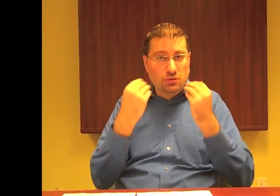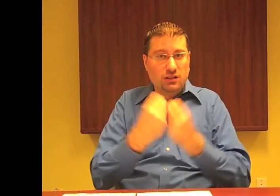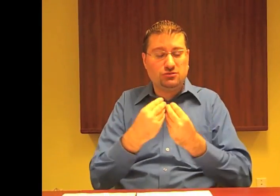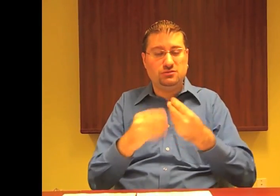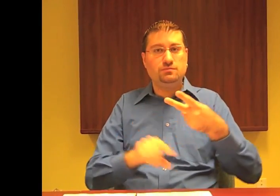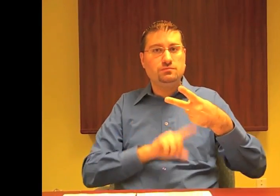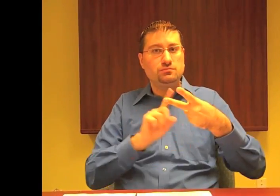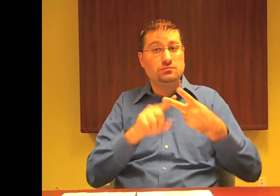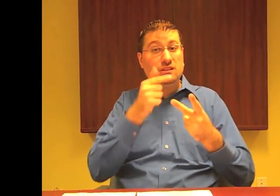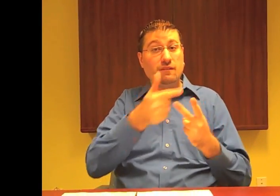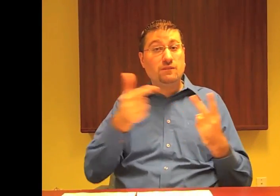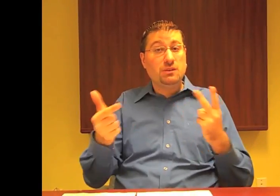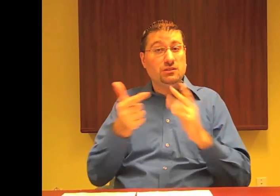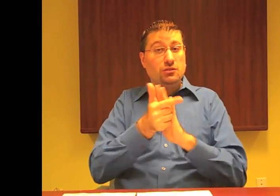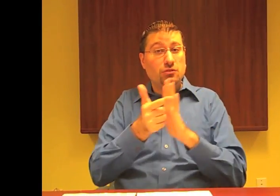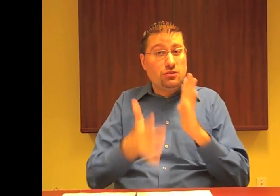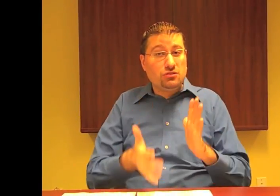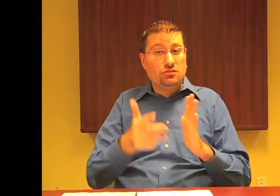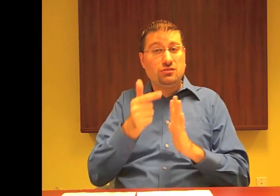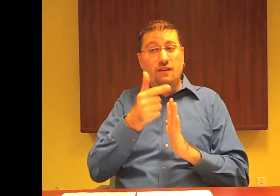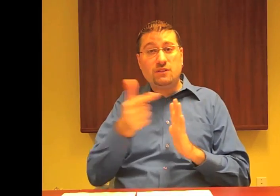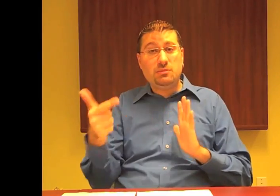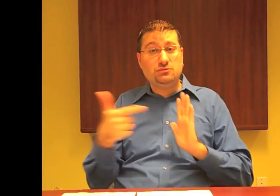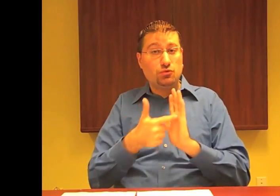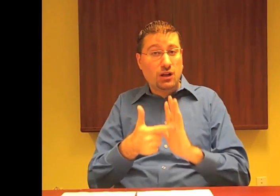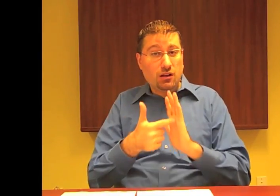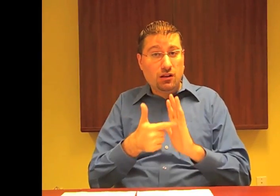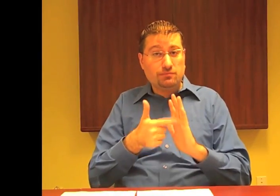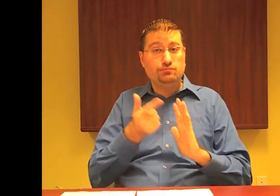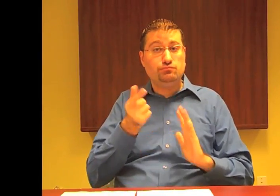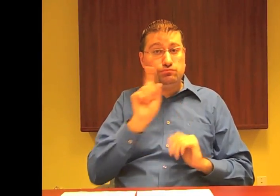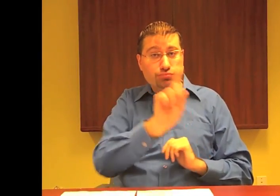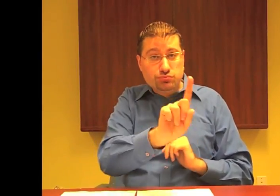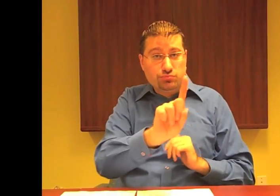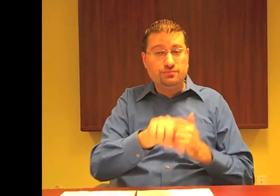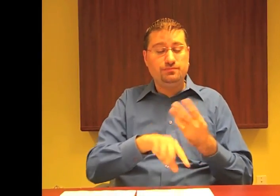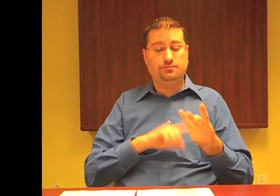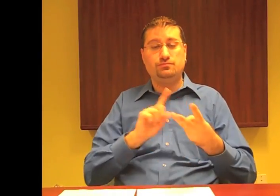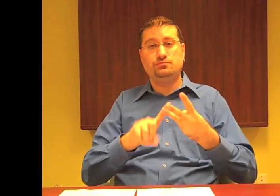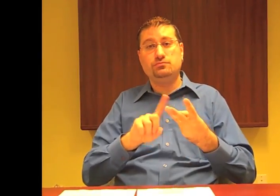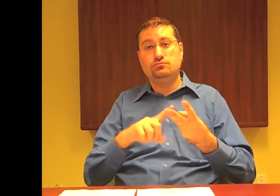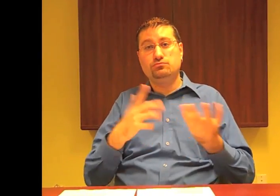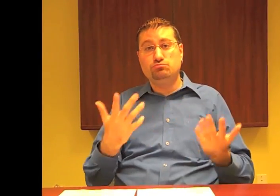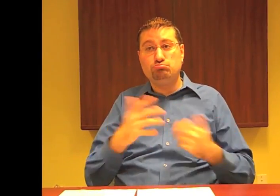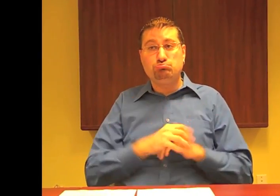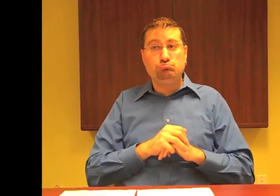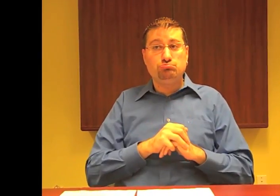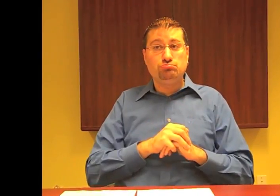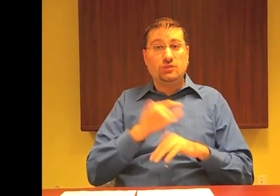organizations, government lawyers and representatives, industry representatives,